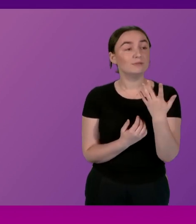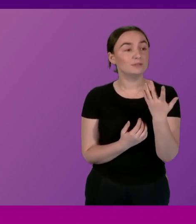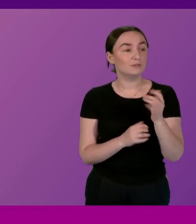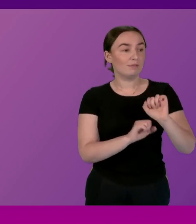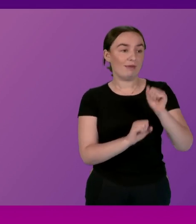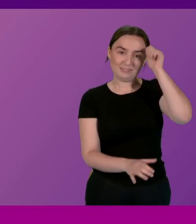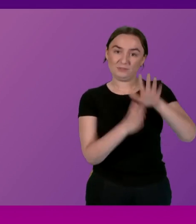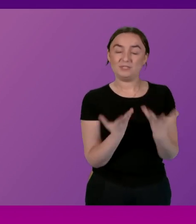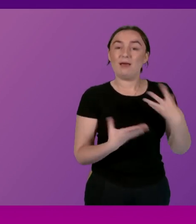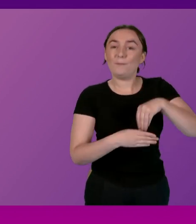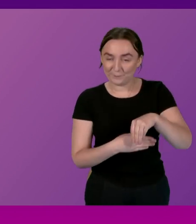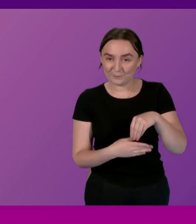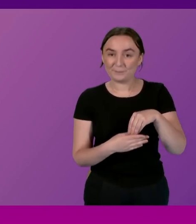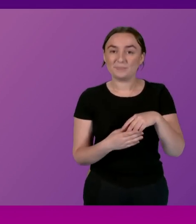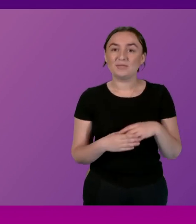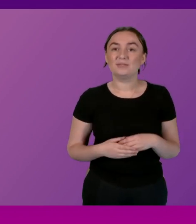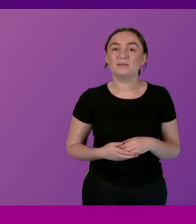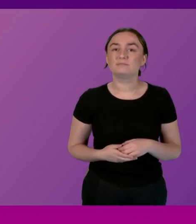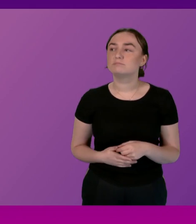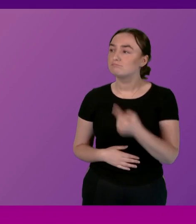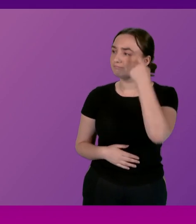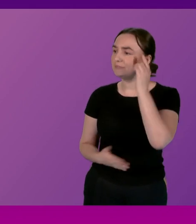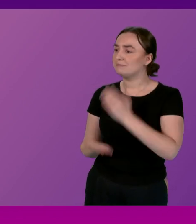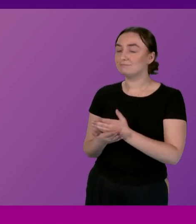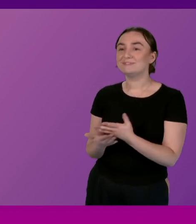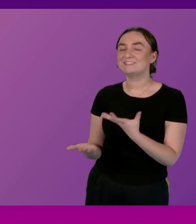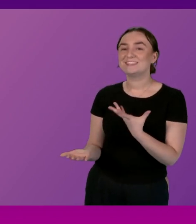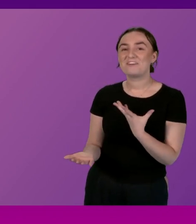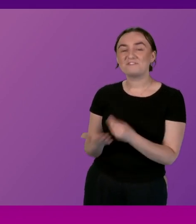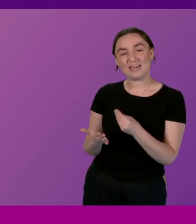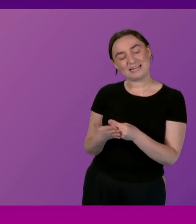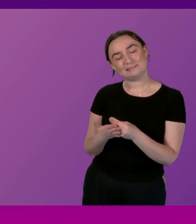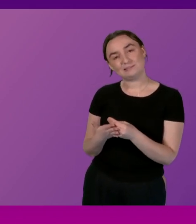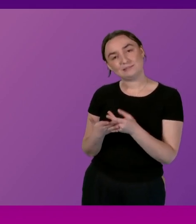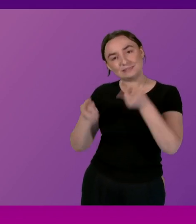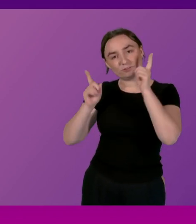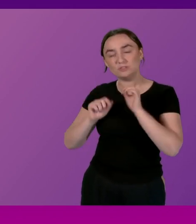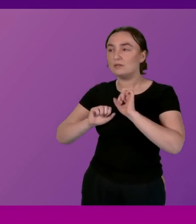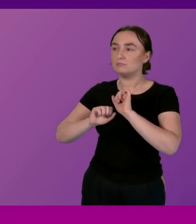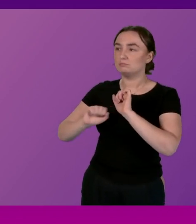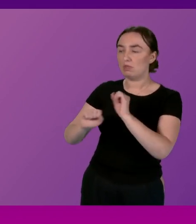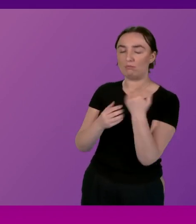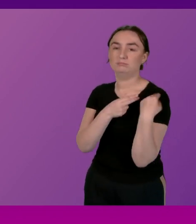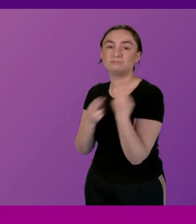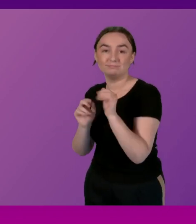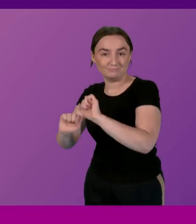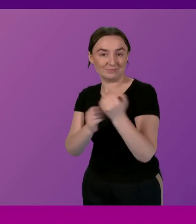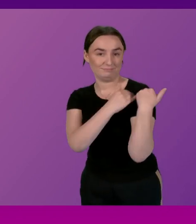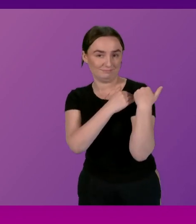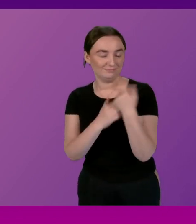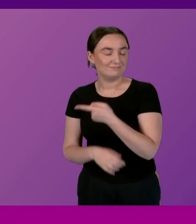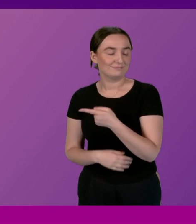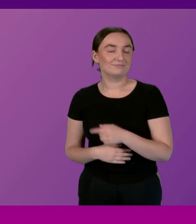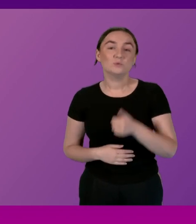goes to the heart of the work I've asked the finance secretary to do and the cabinet to do more broadly which is we know that the